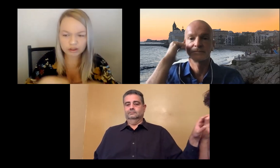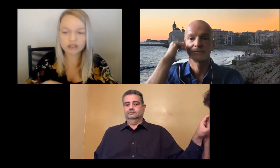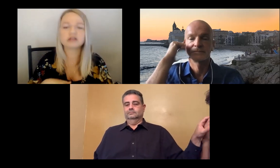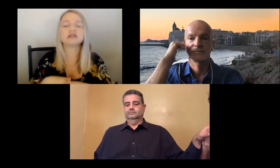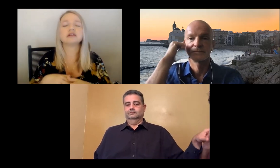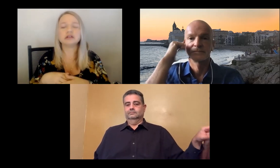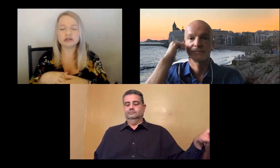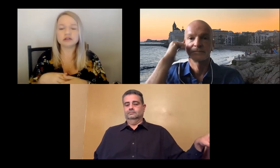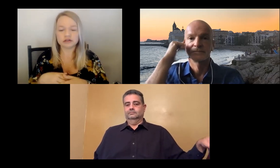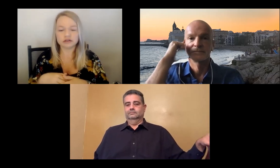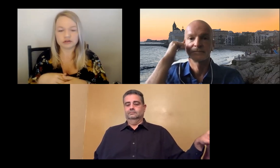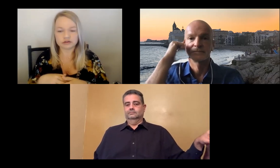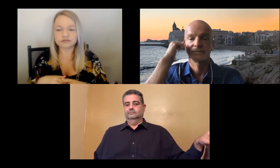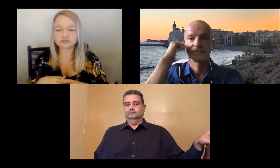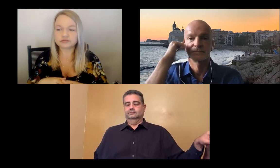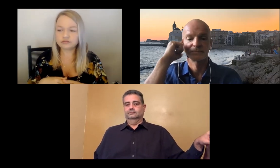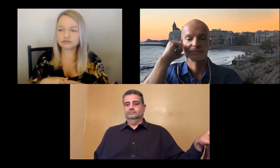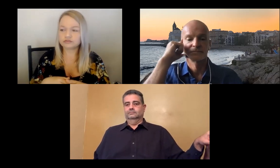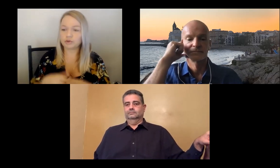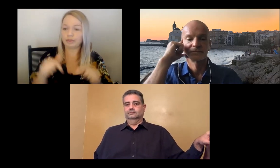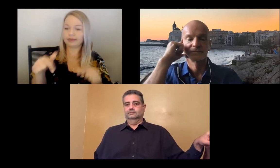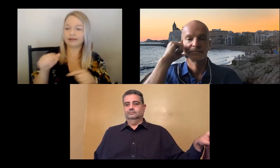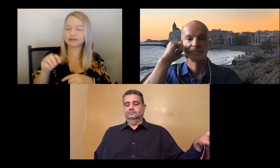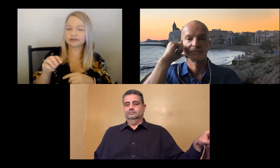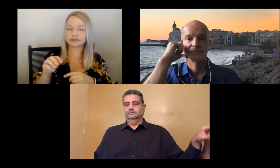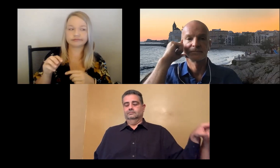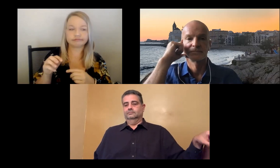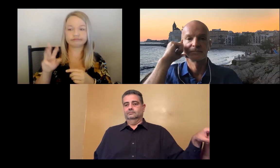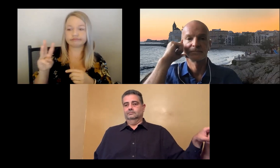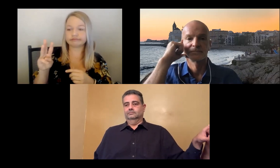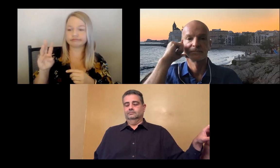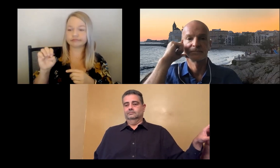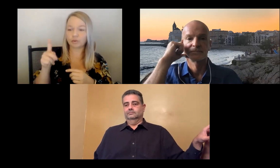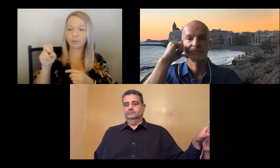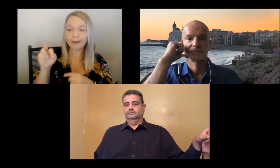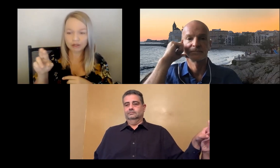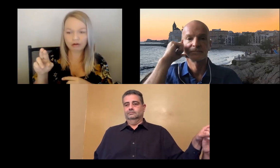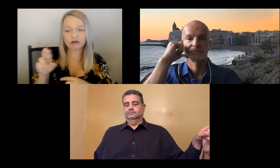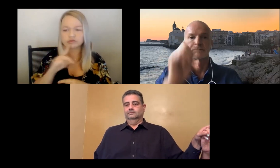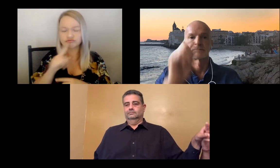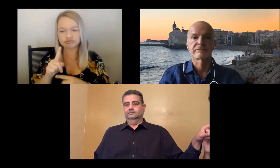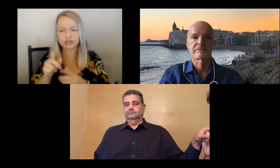We've got strong representation and involvement with the deaf community but not the deafblind community.